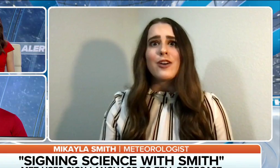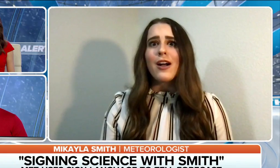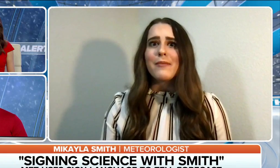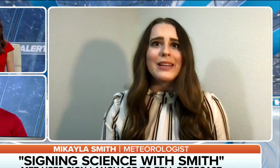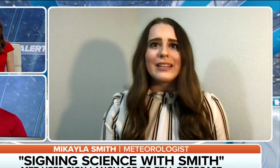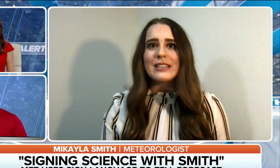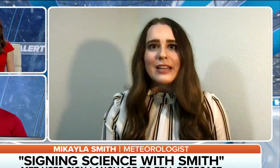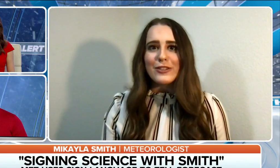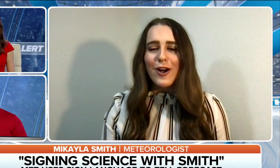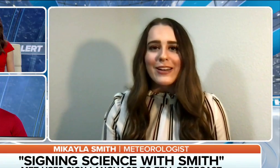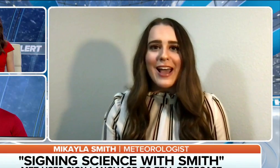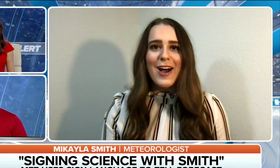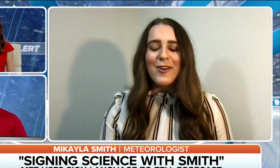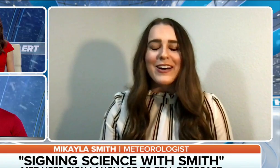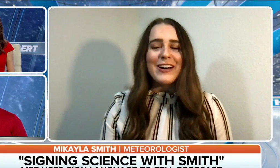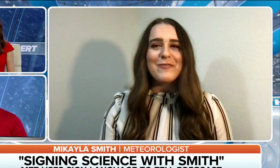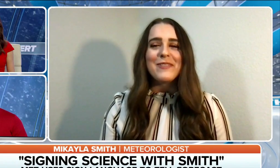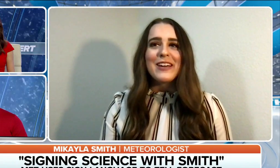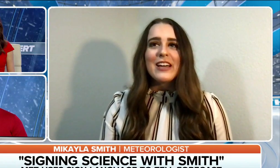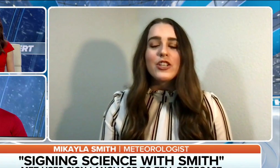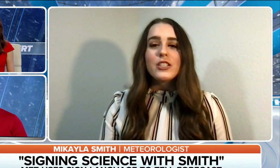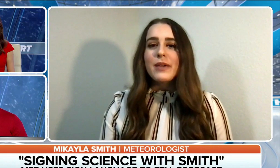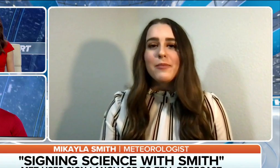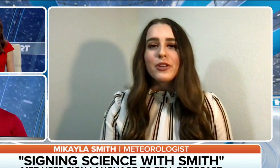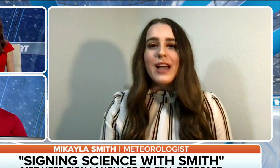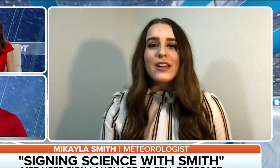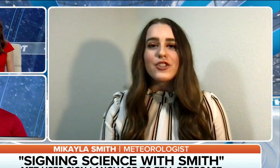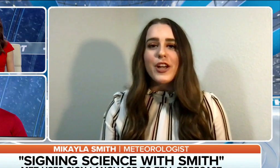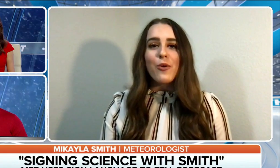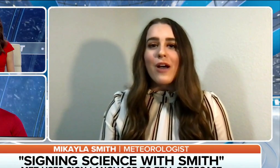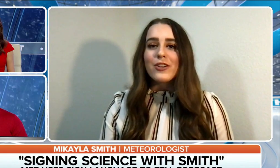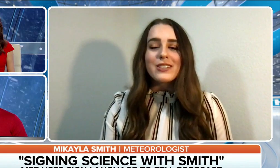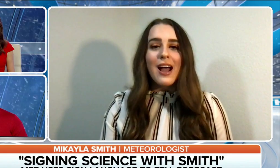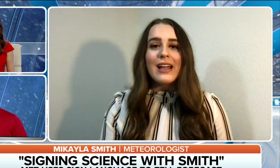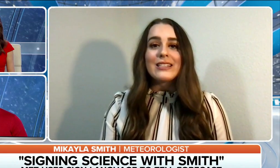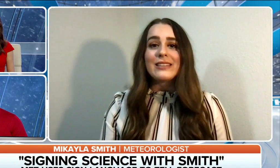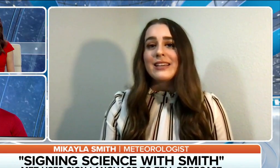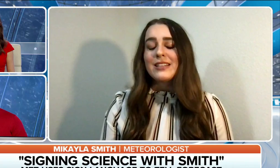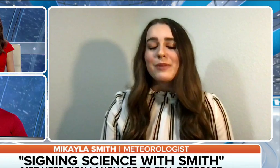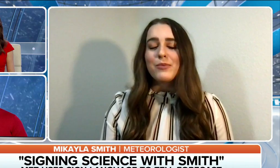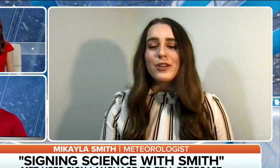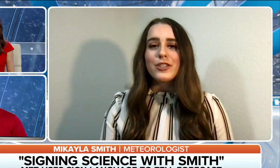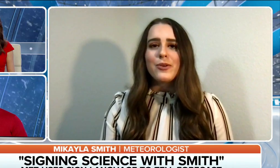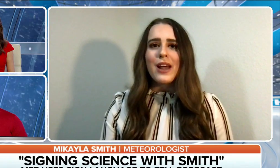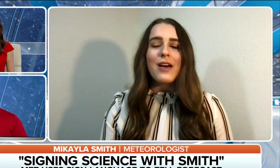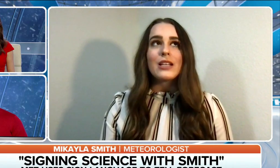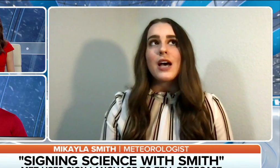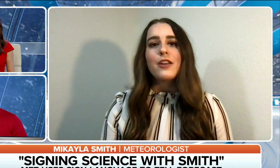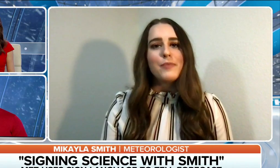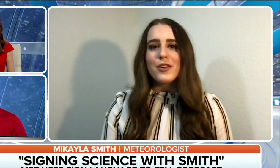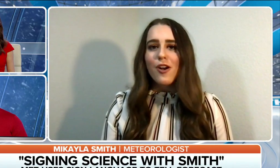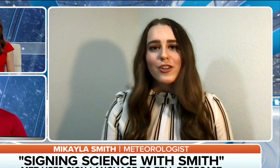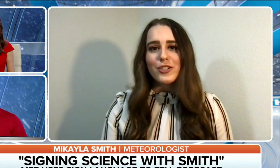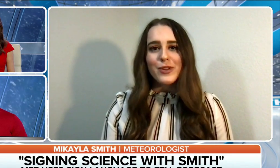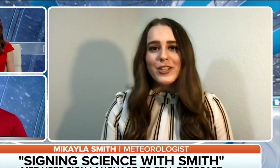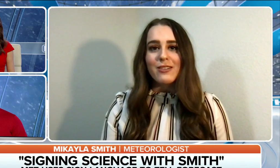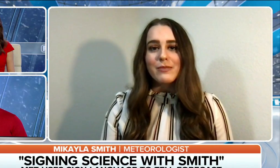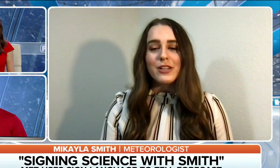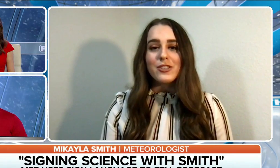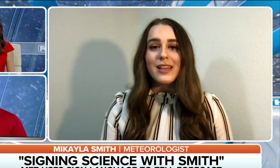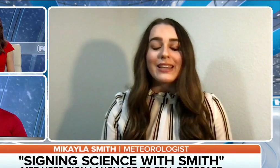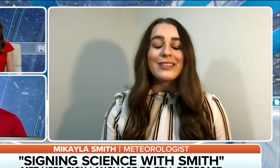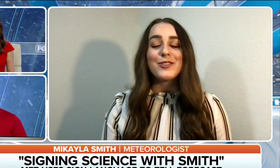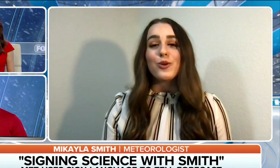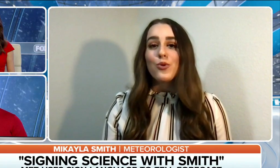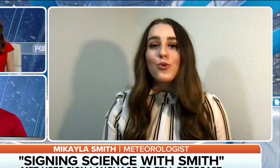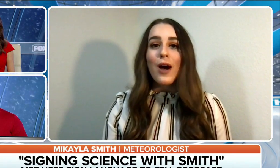and TikTok. I'm getting into TikTok now. Just to be able to kind of share weather signs and things that people can do. And I've had a ton of meteorologists reach out